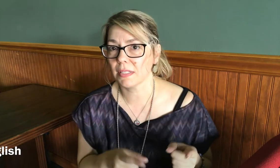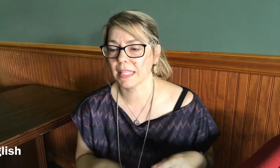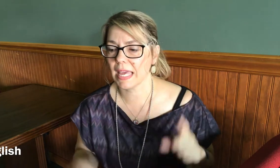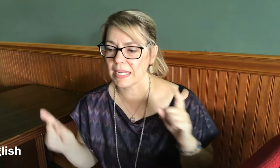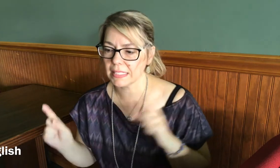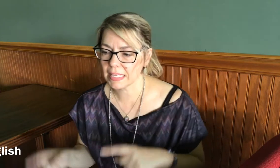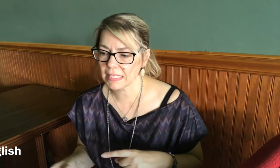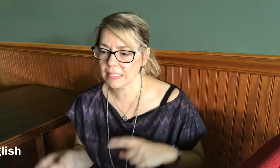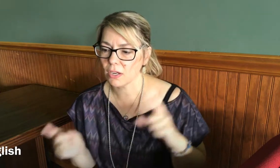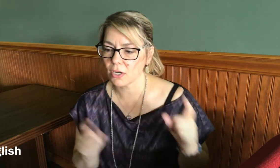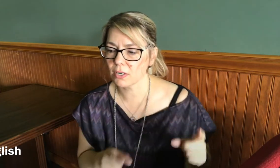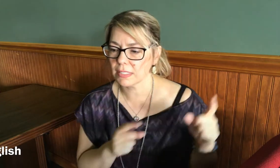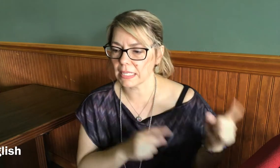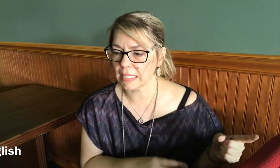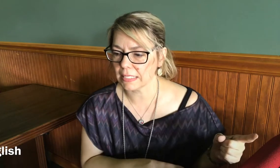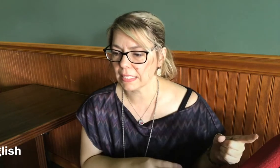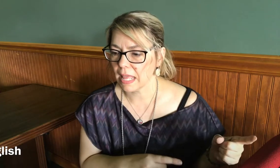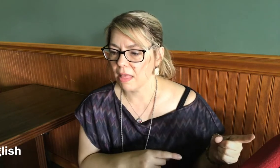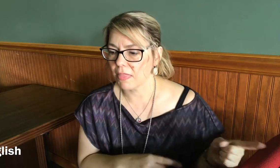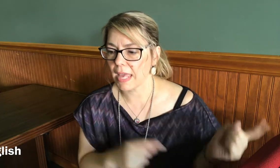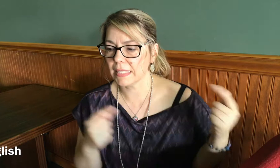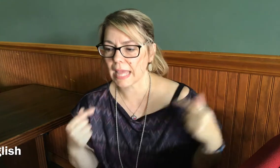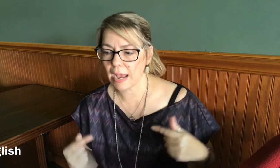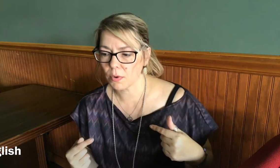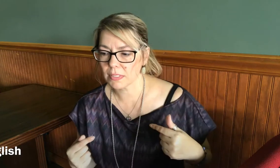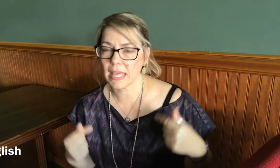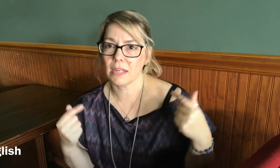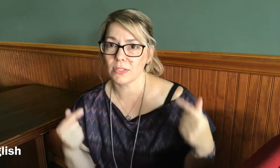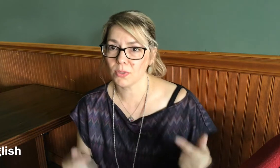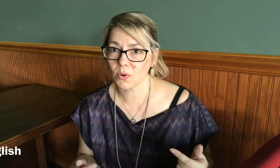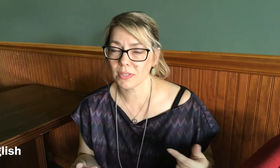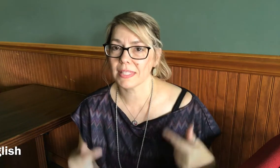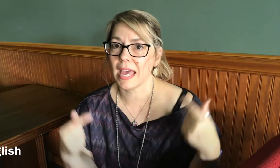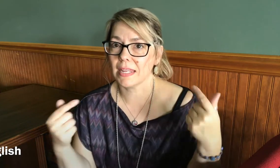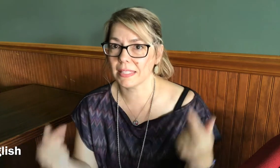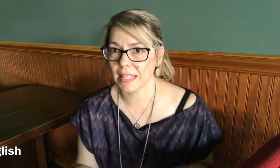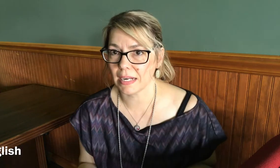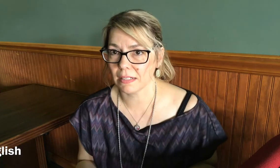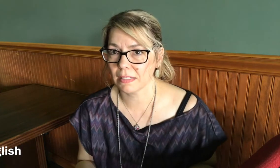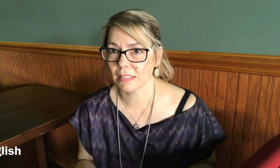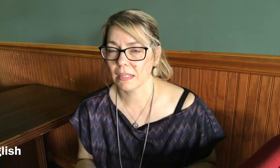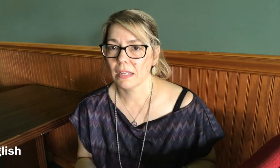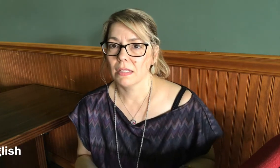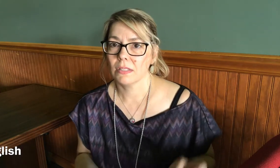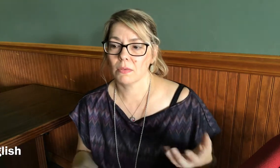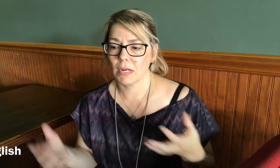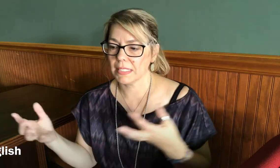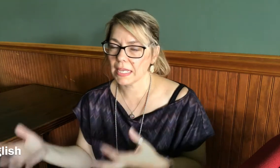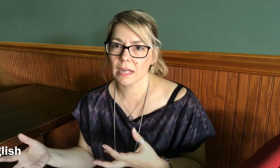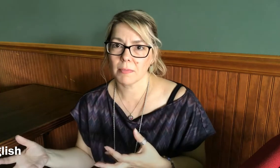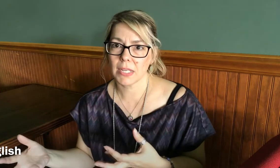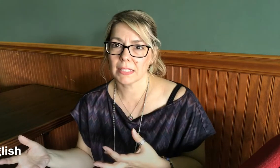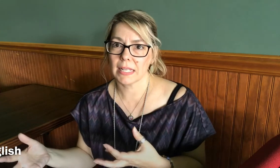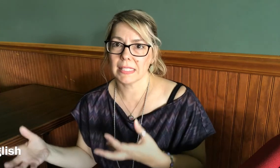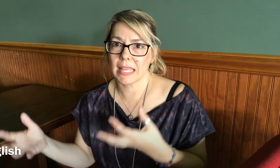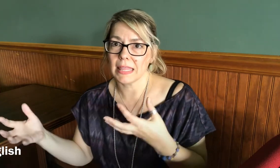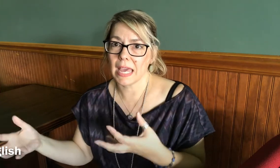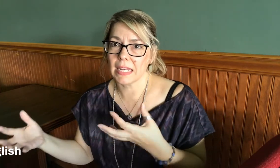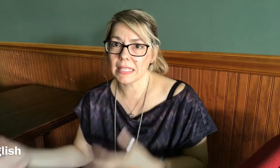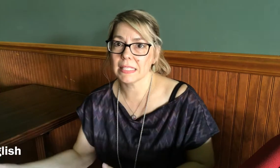that is his hers its that is ours that is yours that is theirs so you want to take an object and say that is